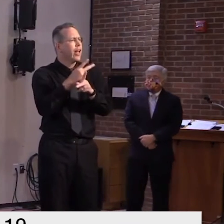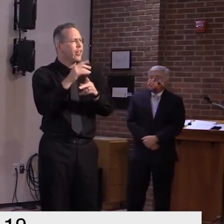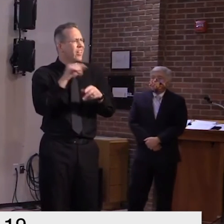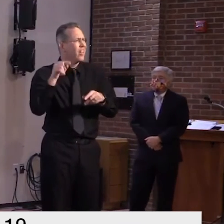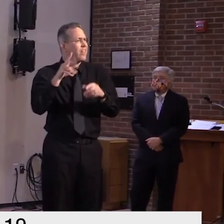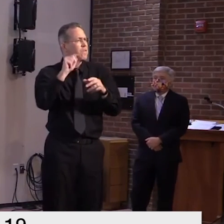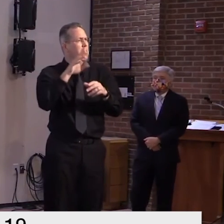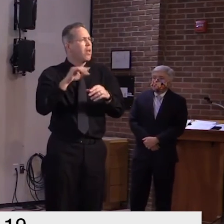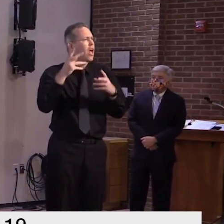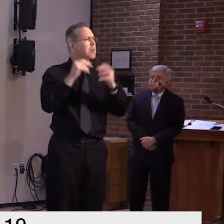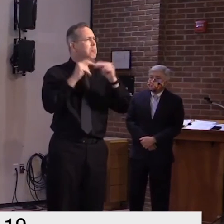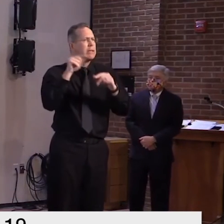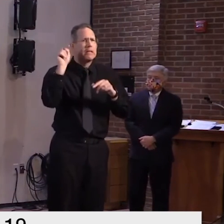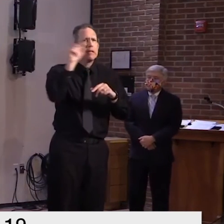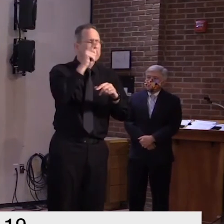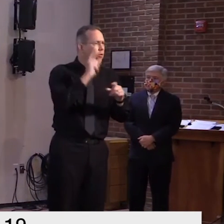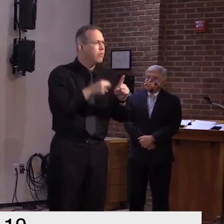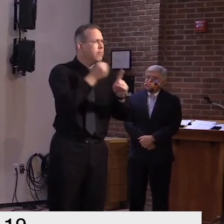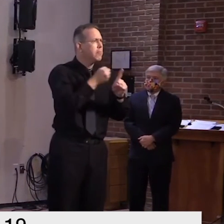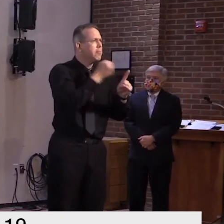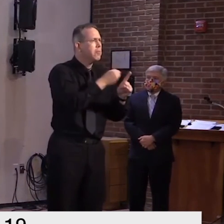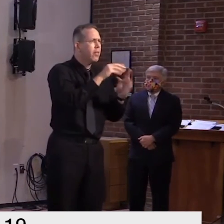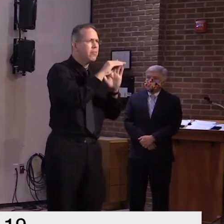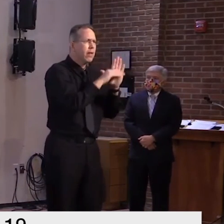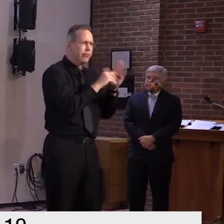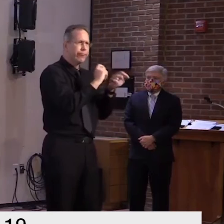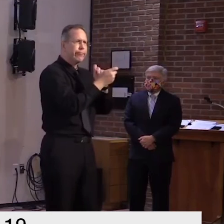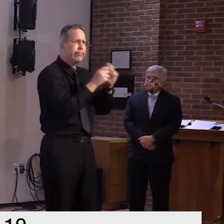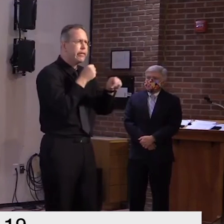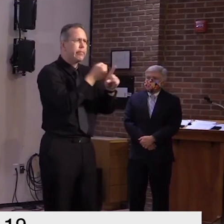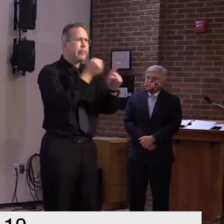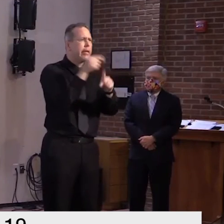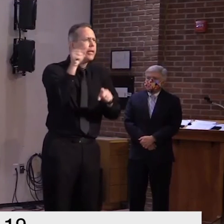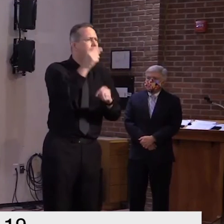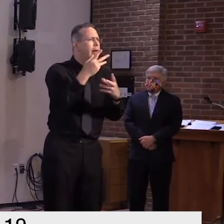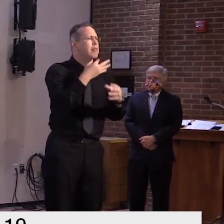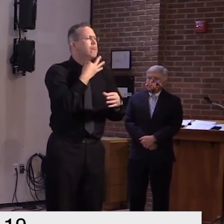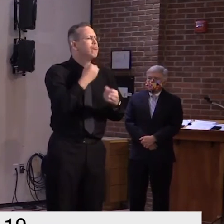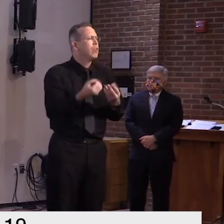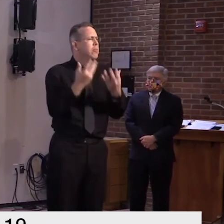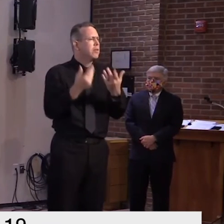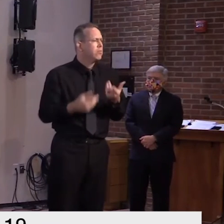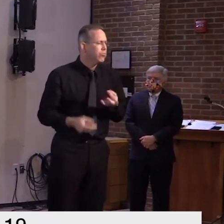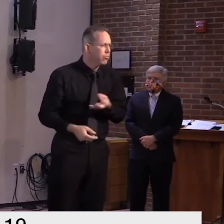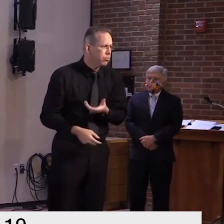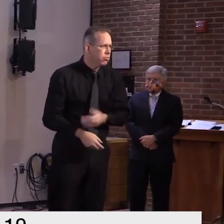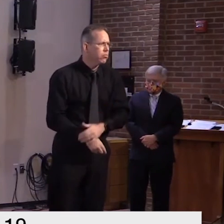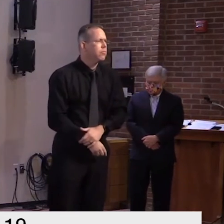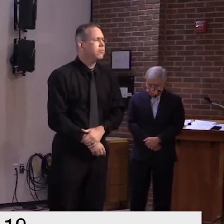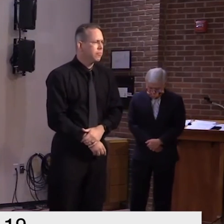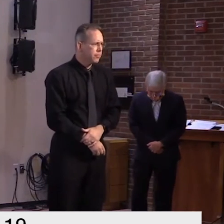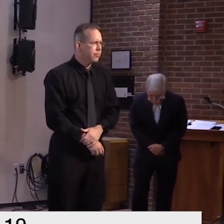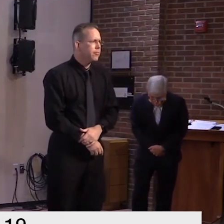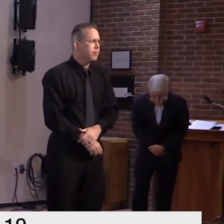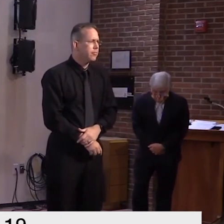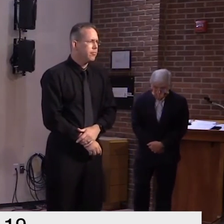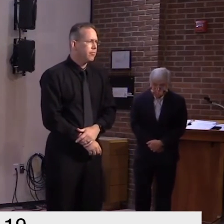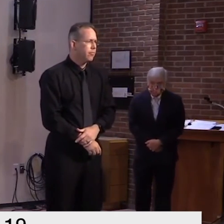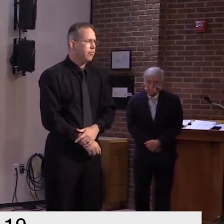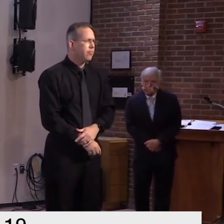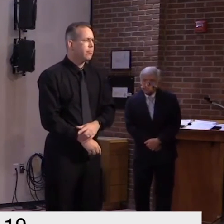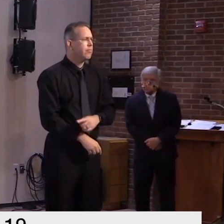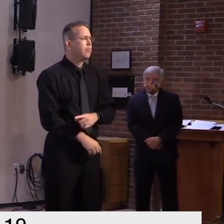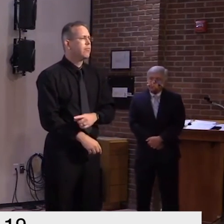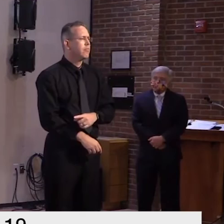yeah we'll uh we'll go to the phone i think uh commissioner hutt monica hutt are you on